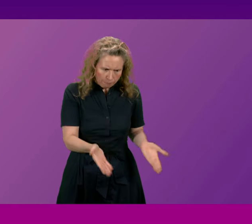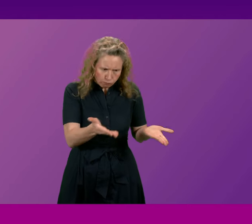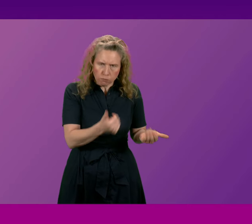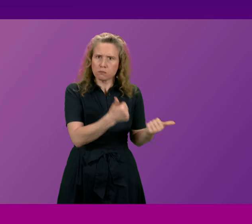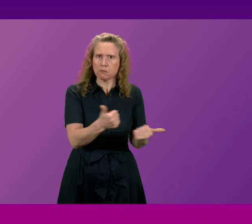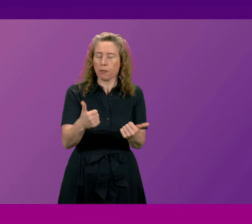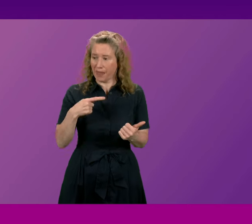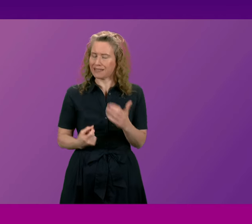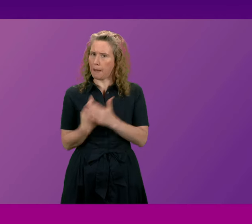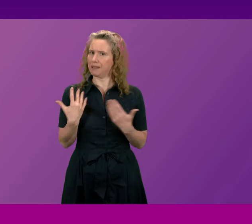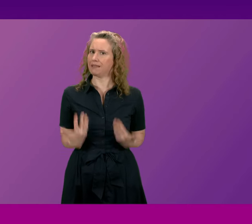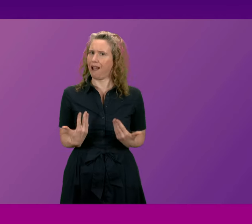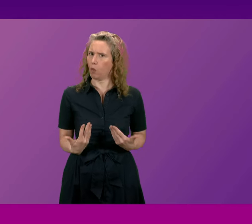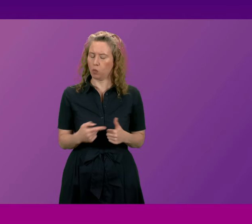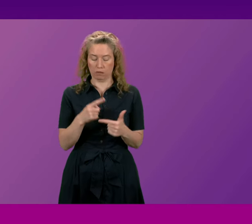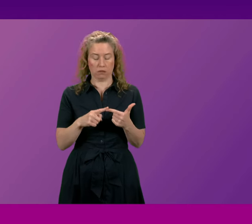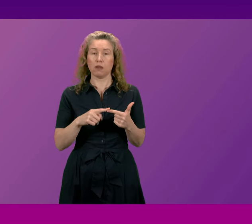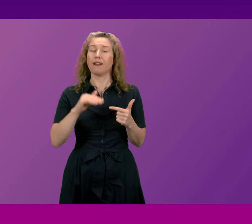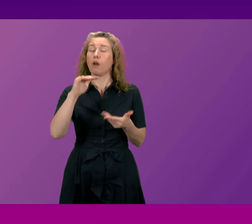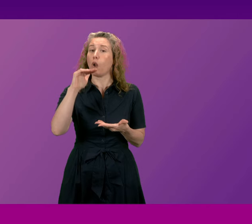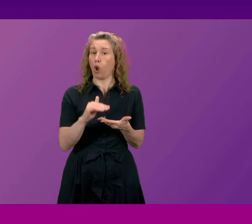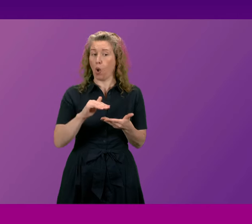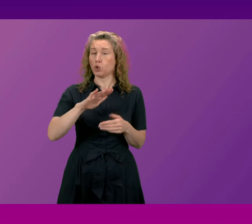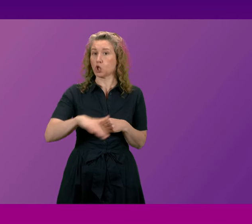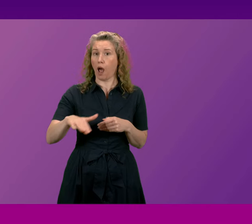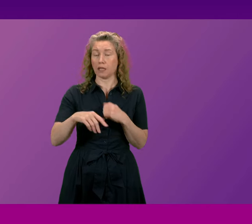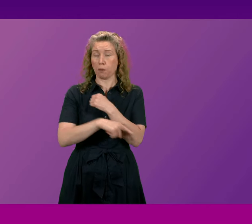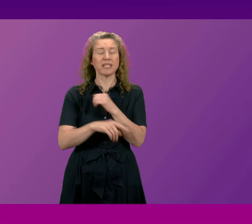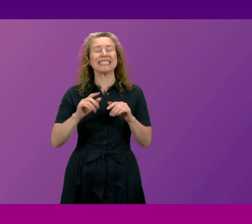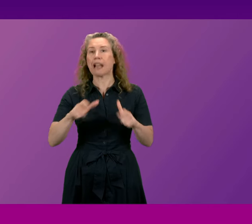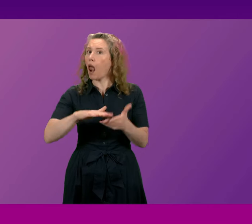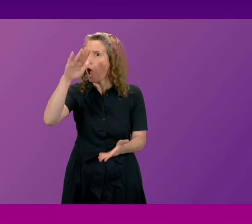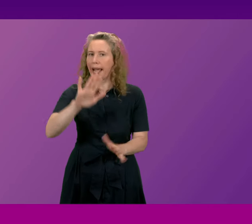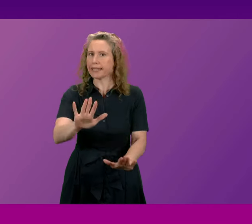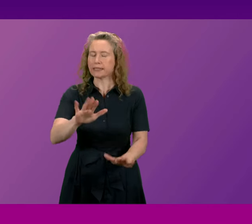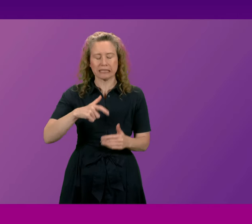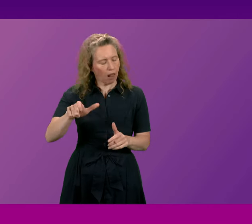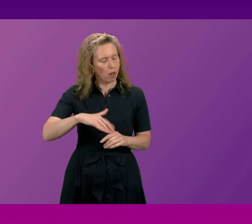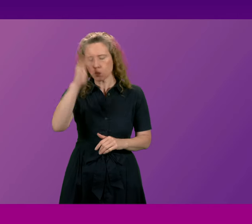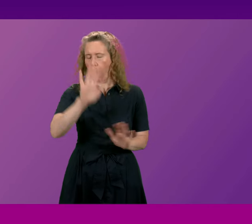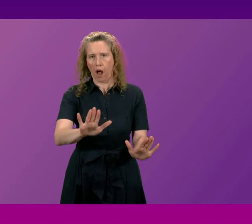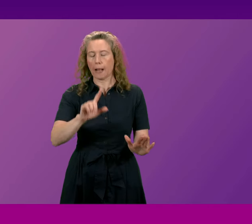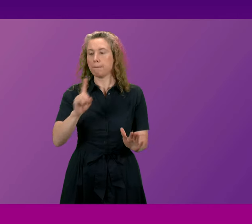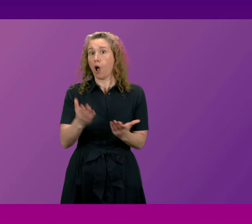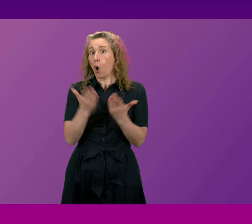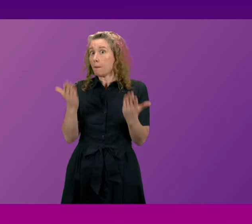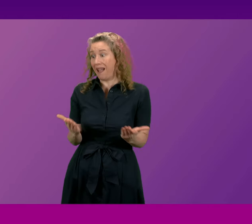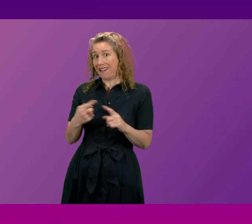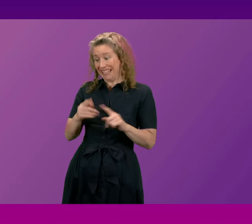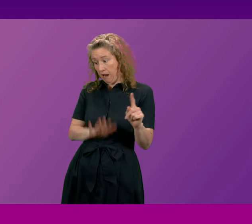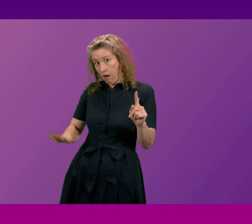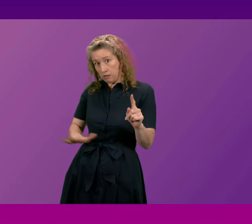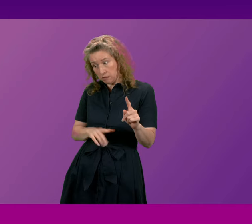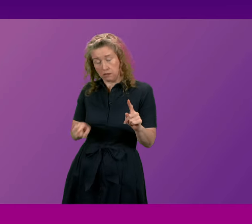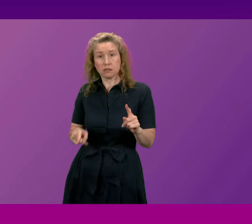this government's watch. we have a lower child poverty rate in Scotland far too high for my liking far too high but it's been made worse